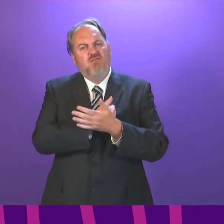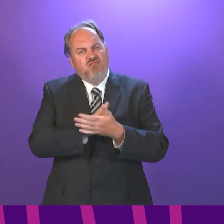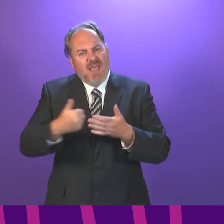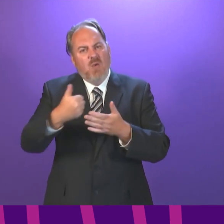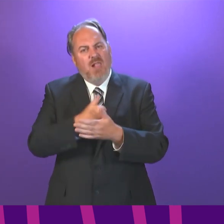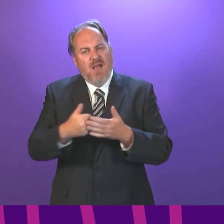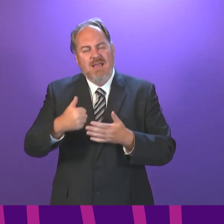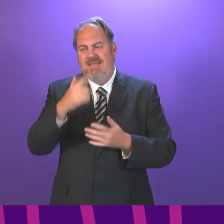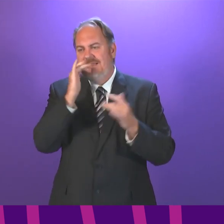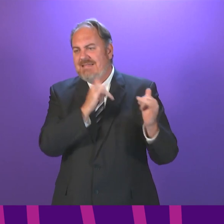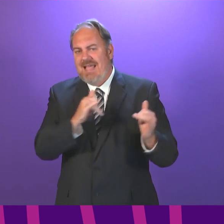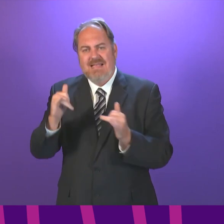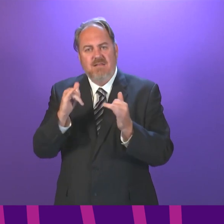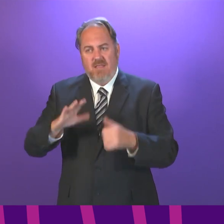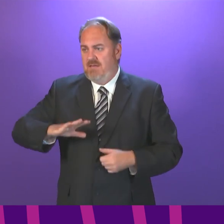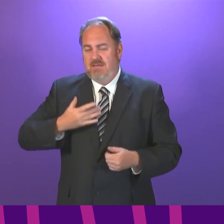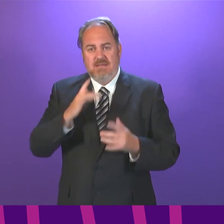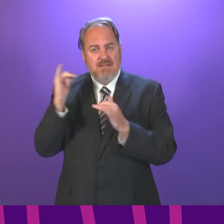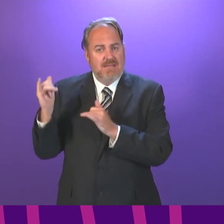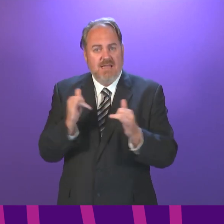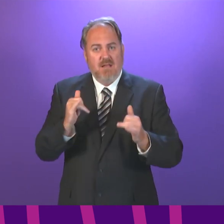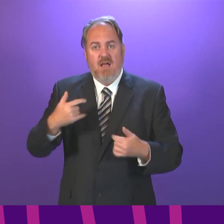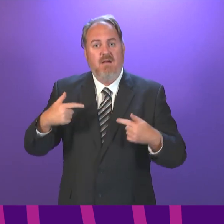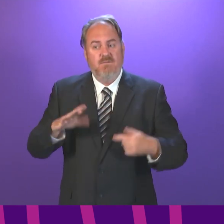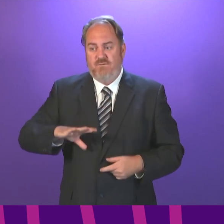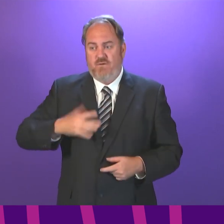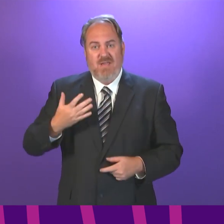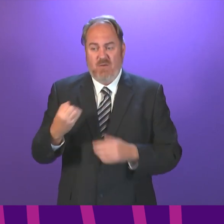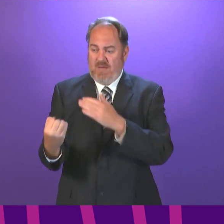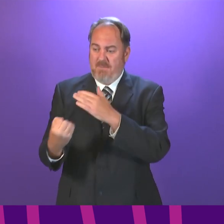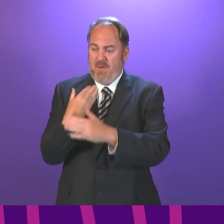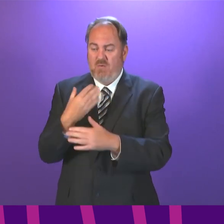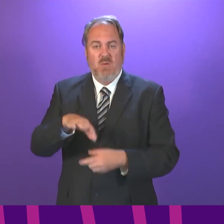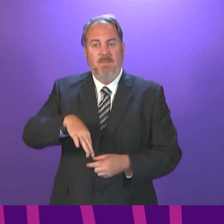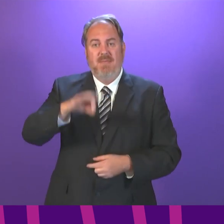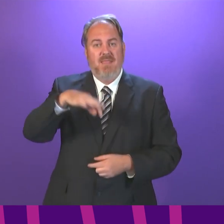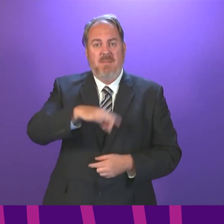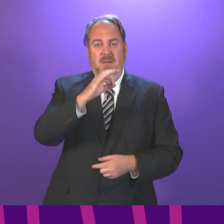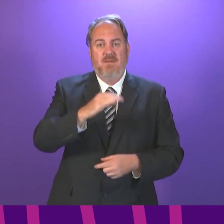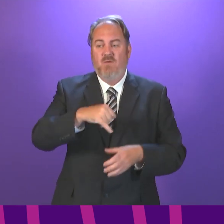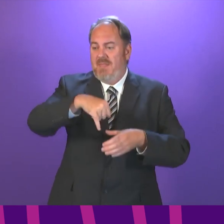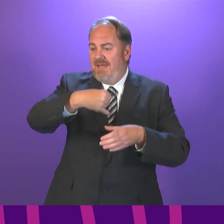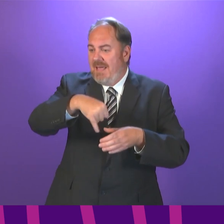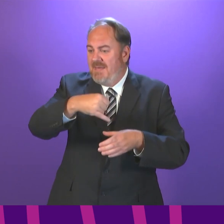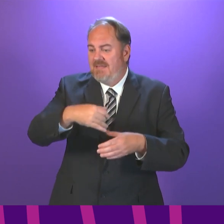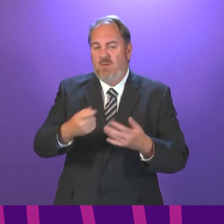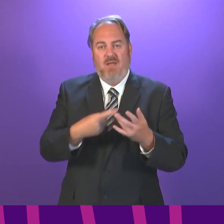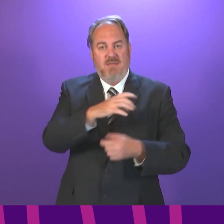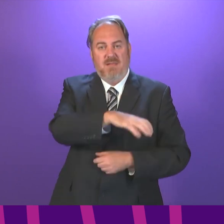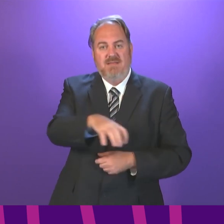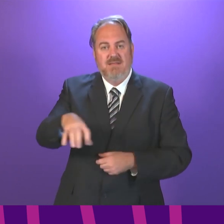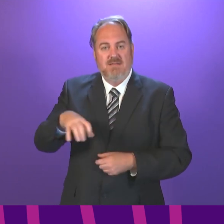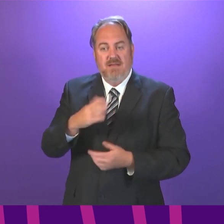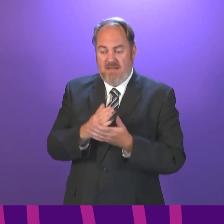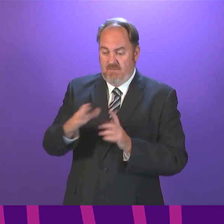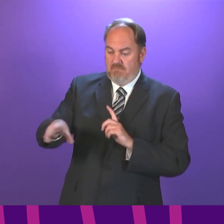Three lateral flow tests are available by post through NHS Inform or collection from test sites and local pharmacies. If you test positive through one